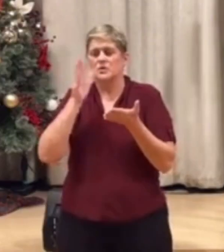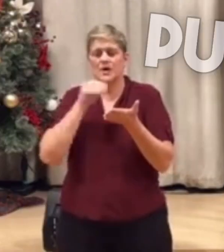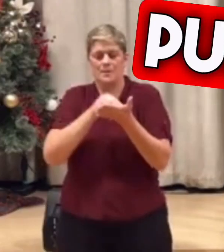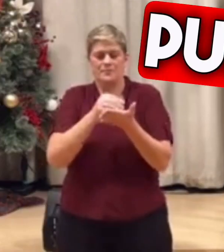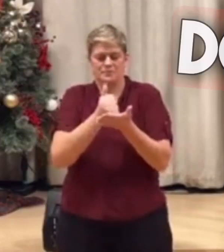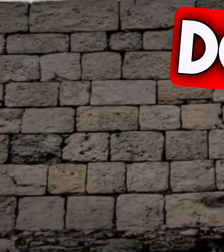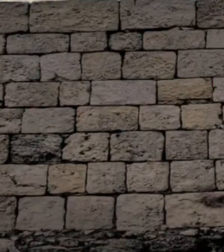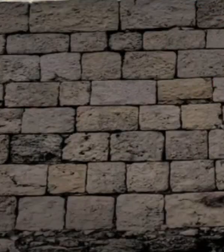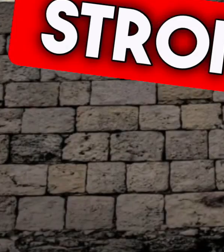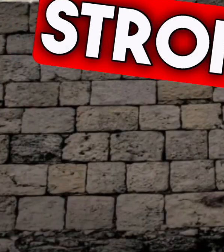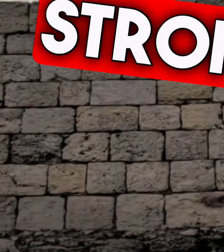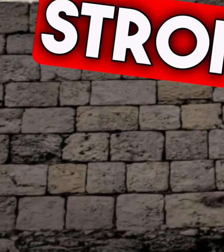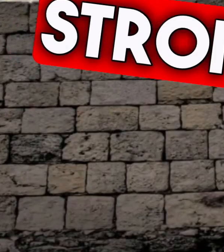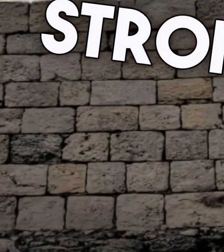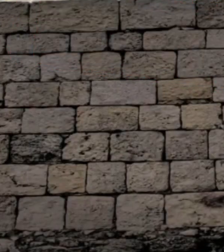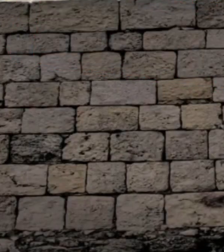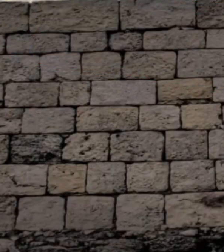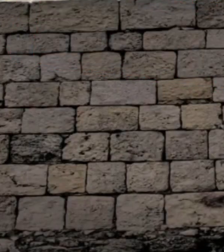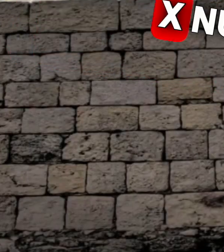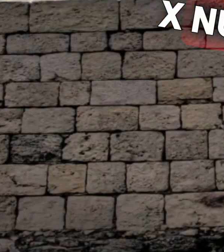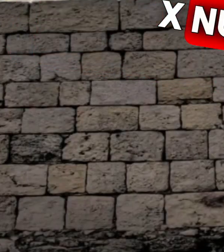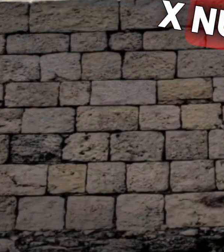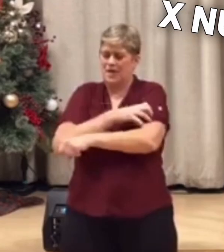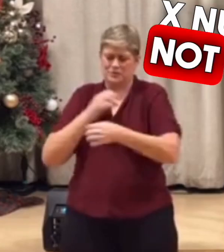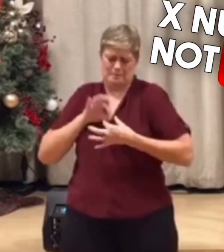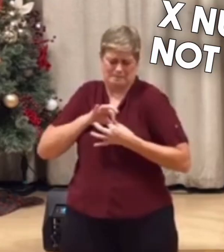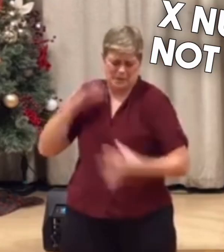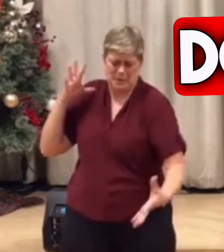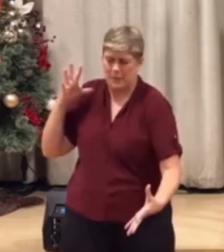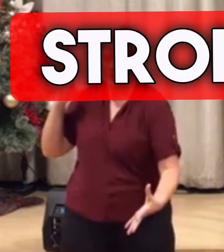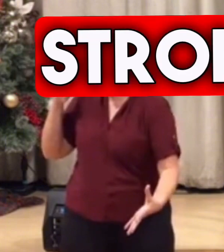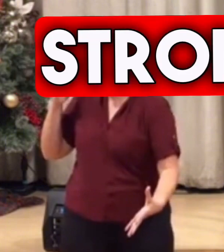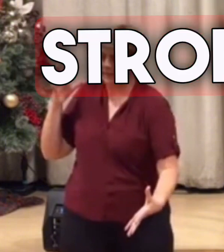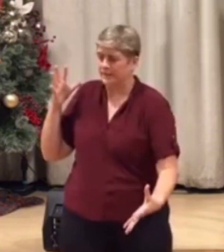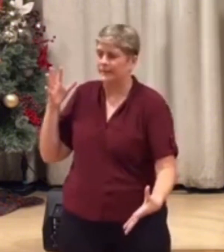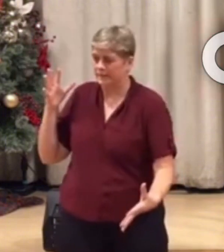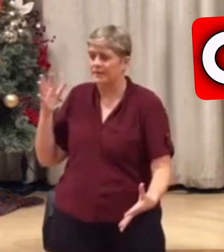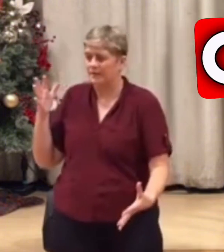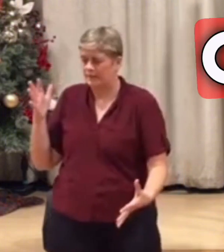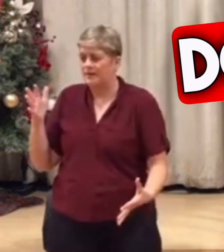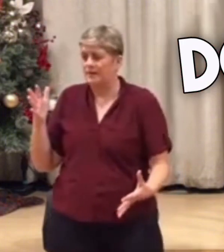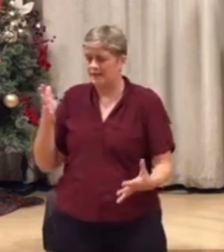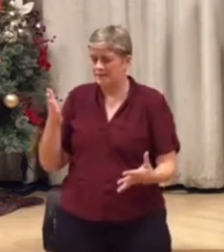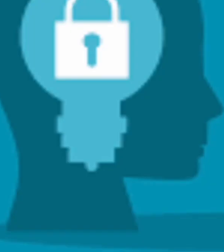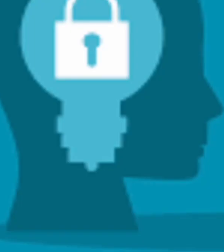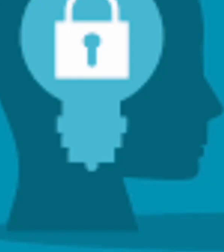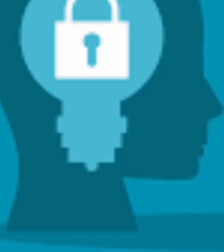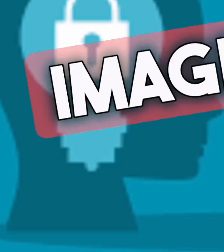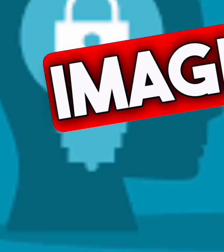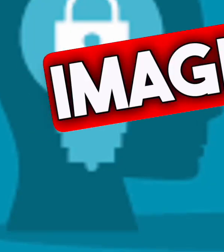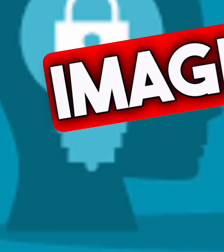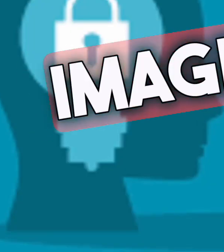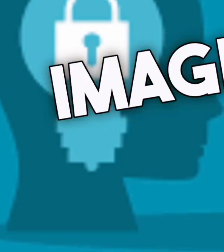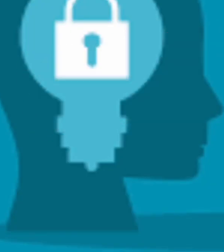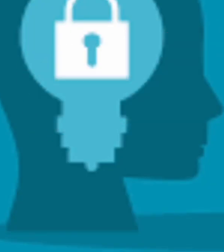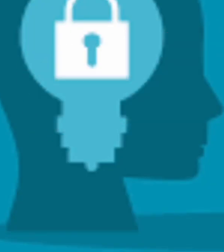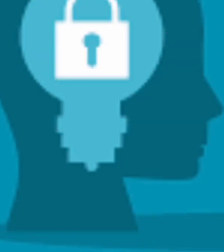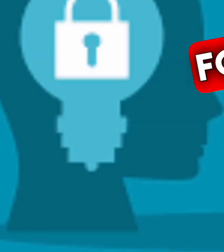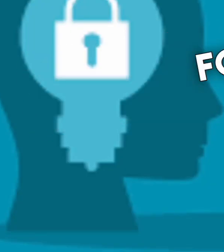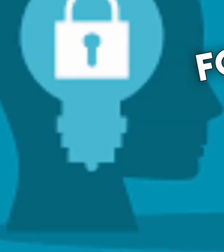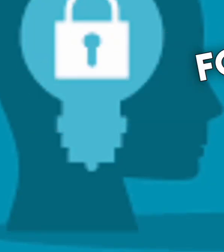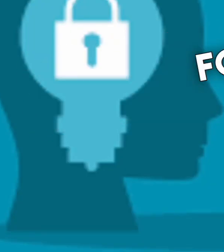mighty to the pulling down of strongholds. Next, number two, not only tear down the strongholds, but cast down imaginations.